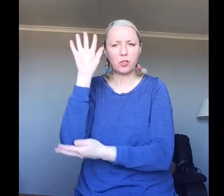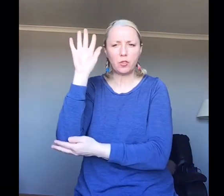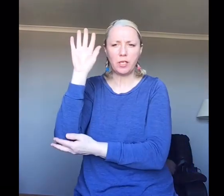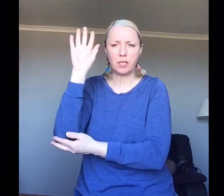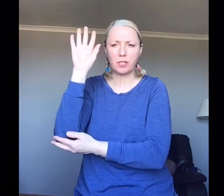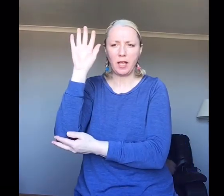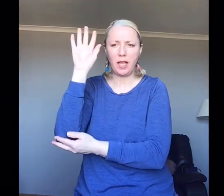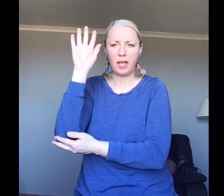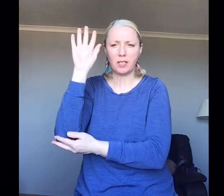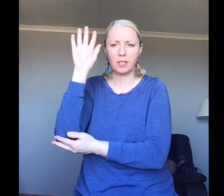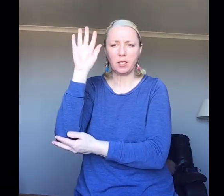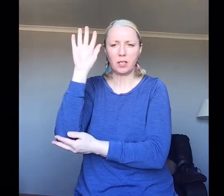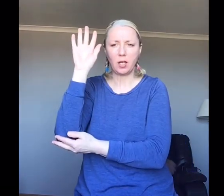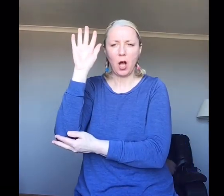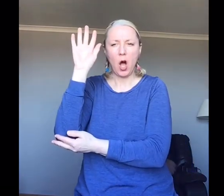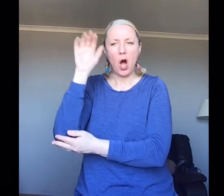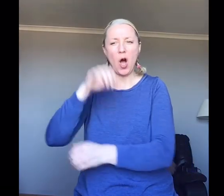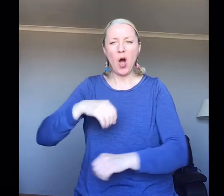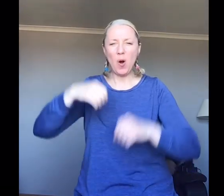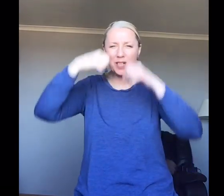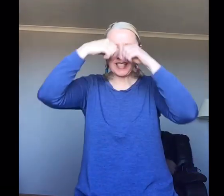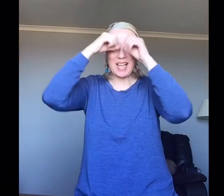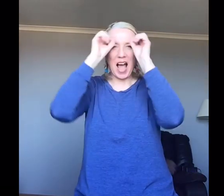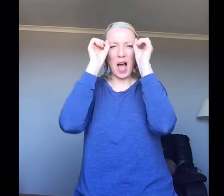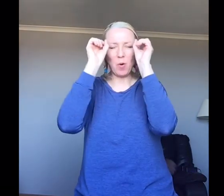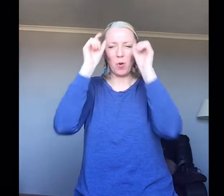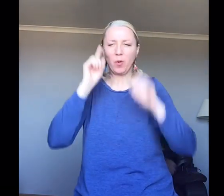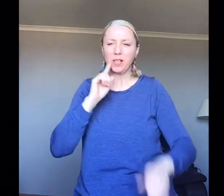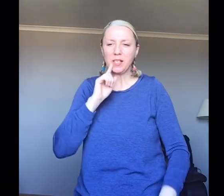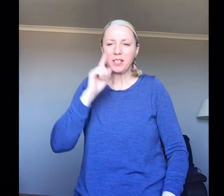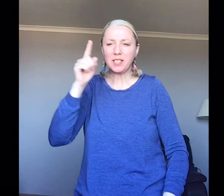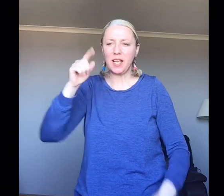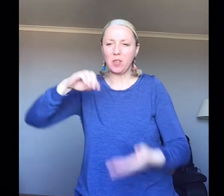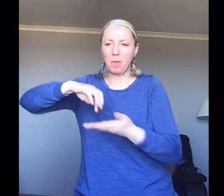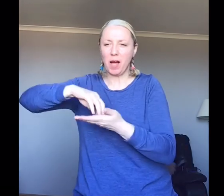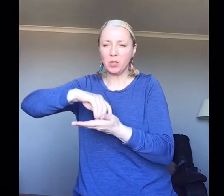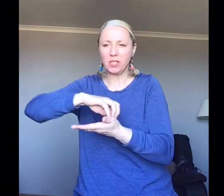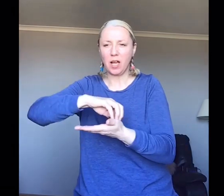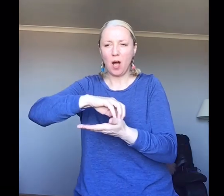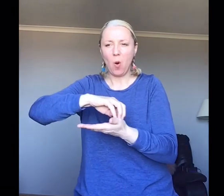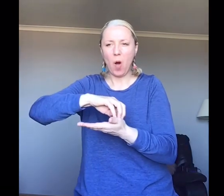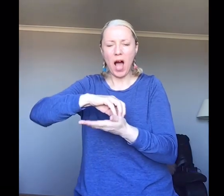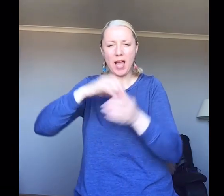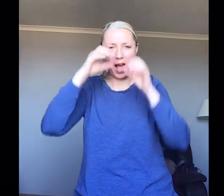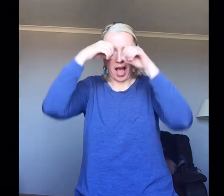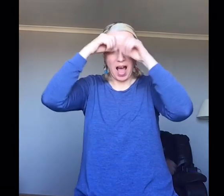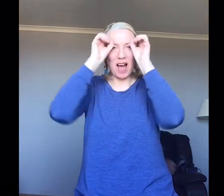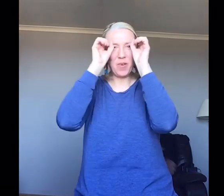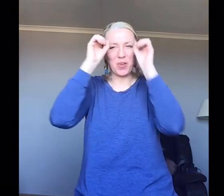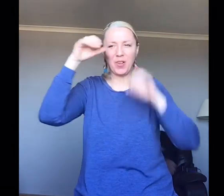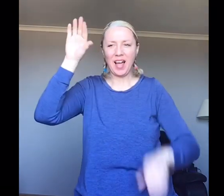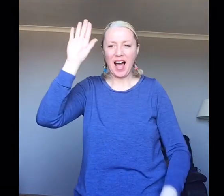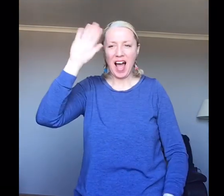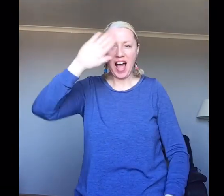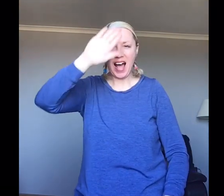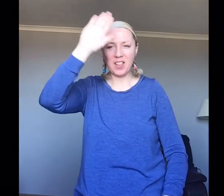trees ahead. Oh, it's Owl, said the mouse. Why, Owl, hello.